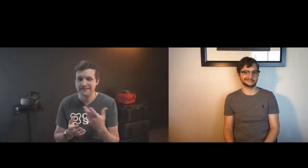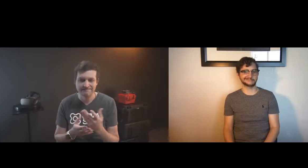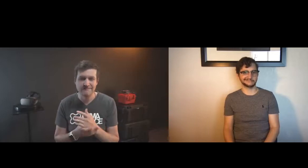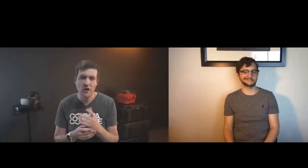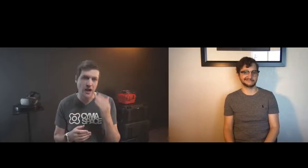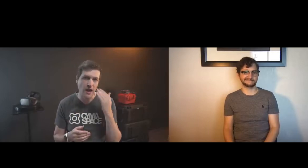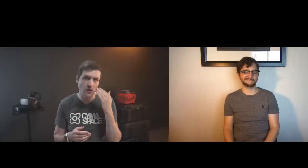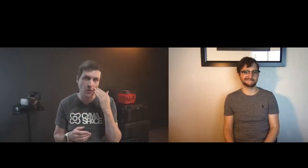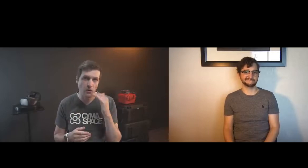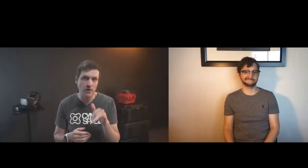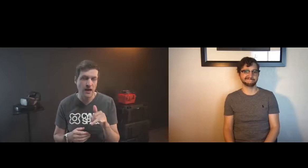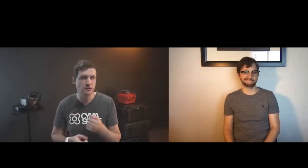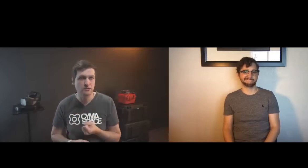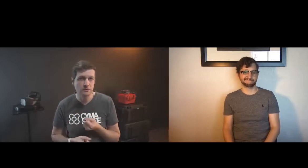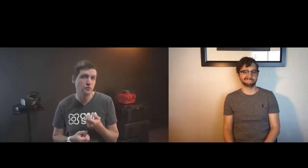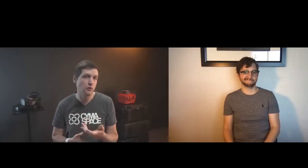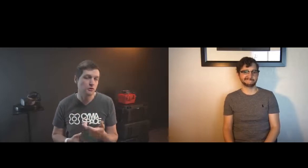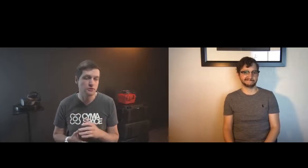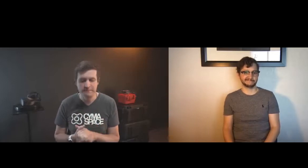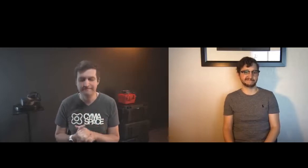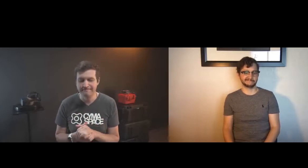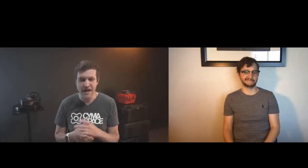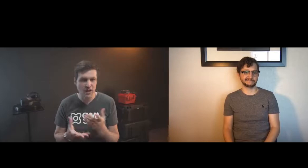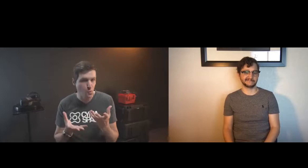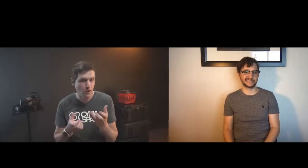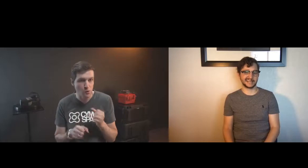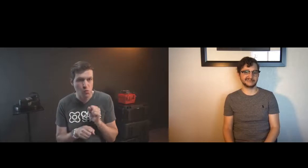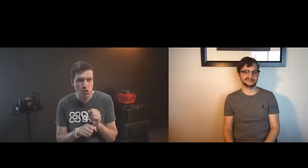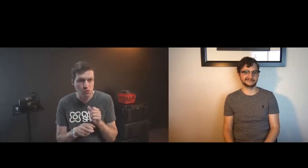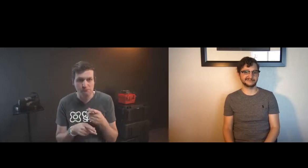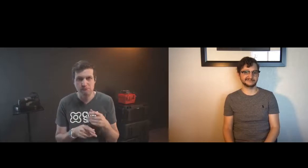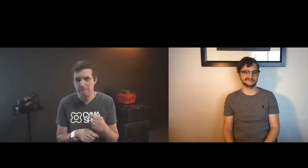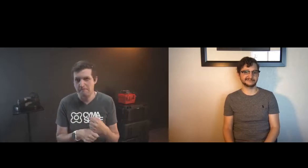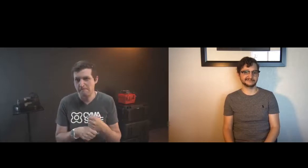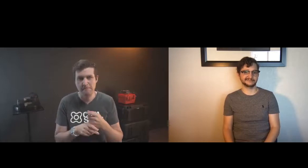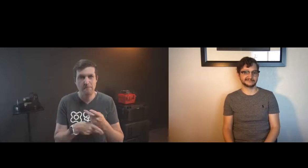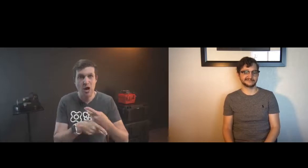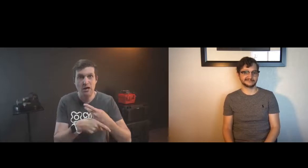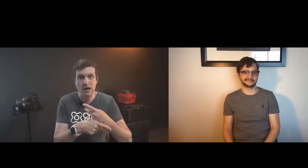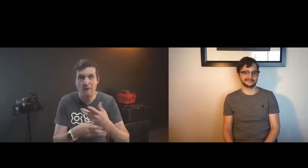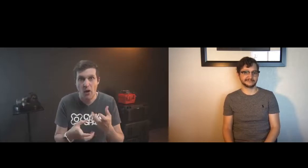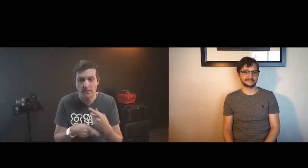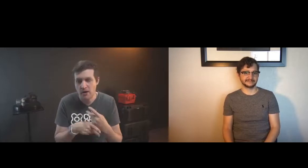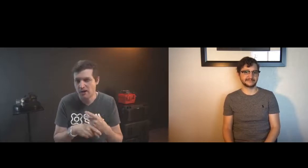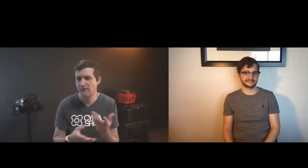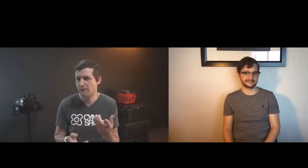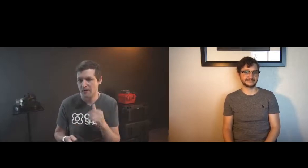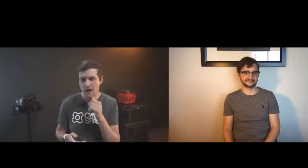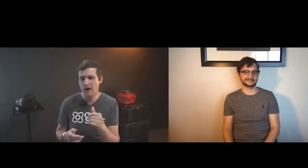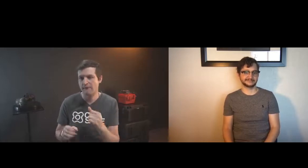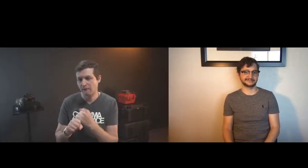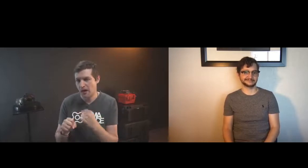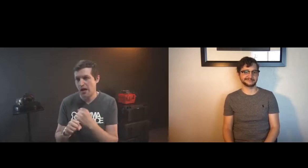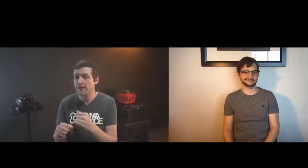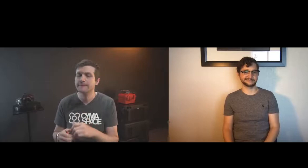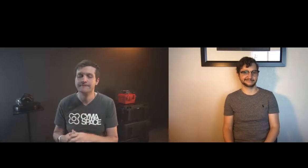of providing access and you get tired of having to advocate for your access needs and you know i